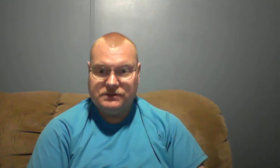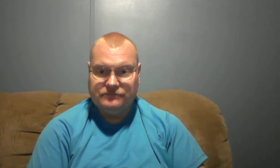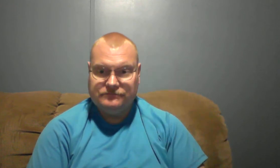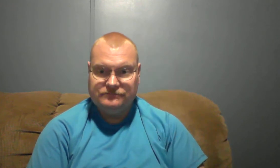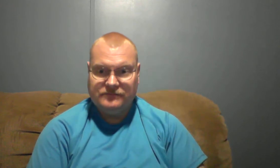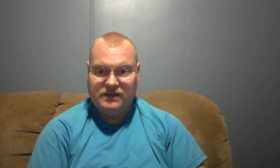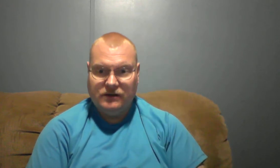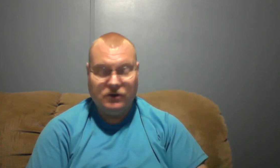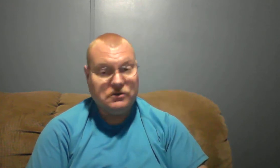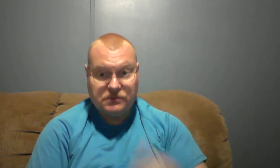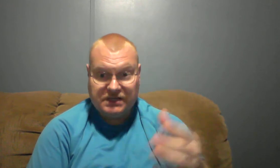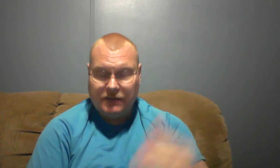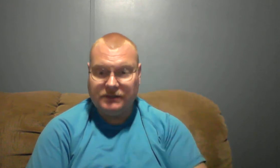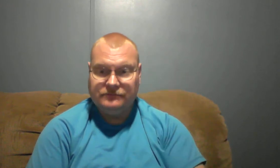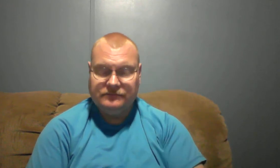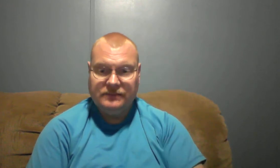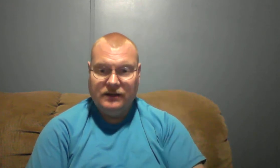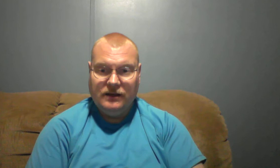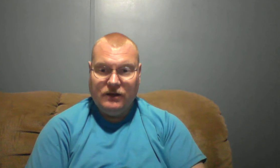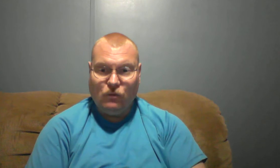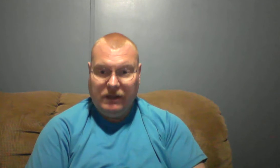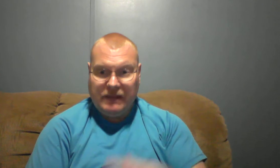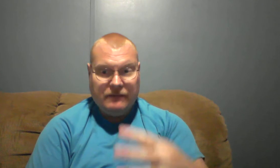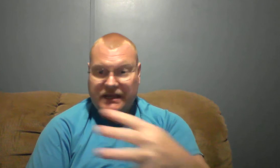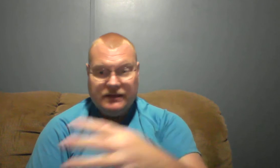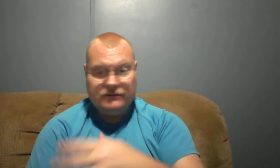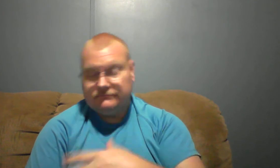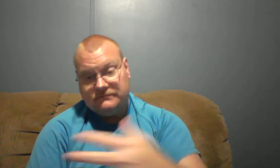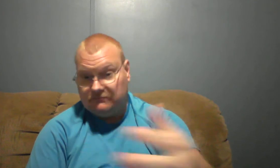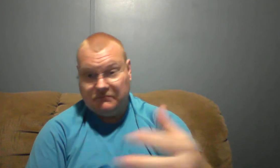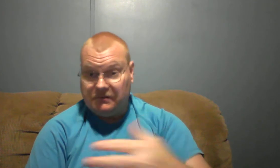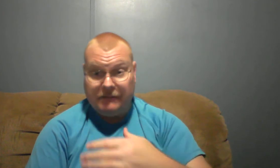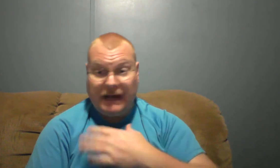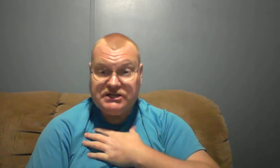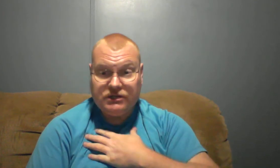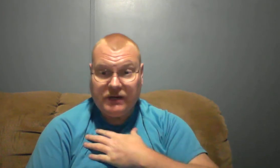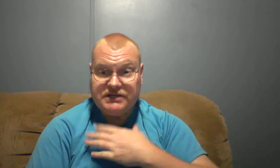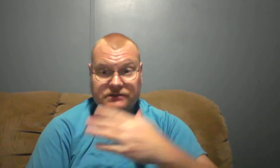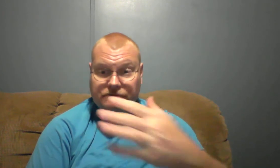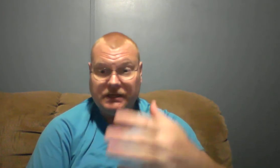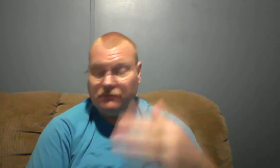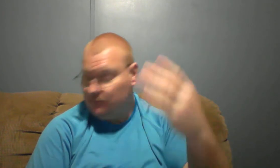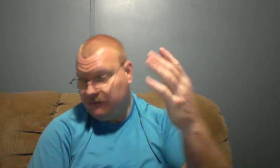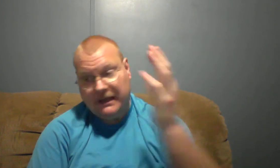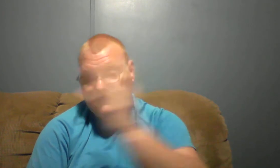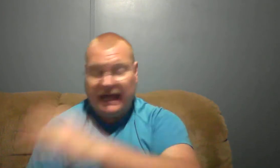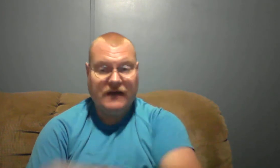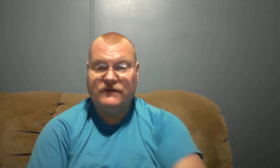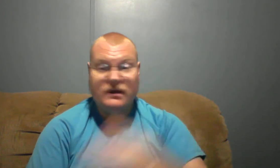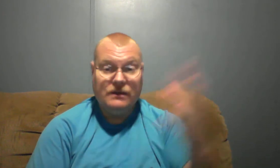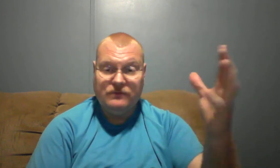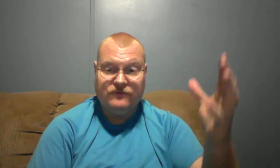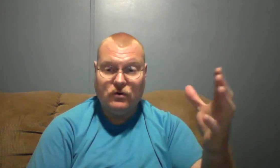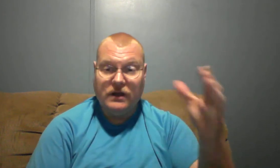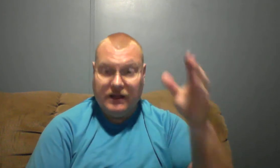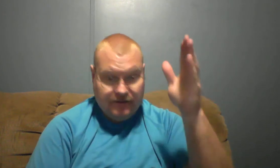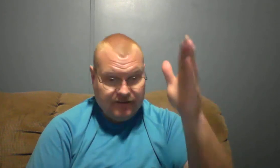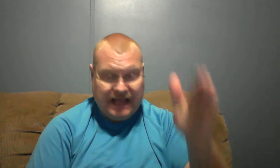who knows what's coming we may be my generation we may be out of here before the heavy